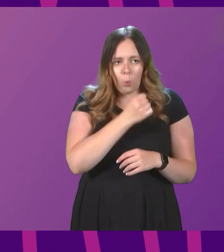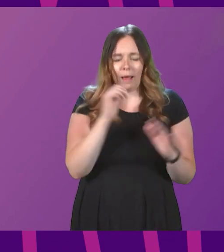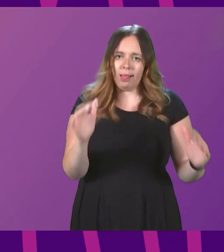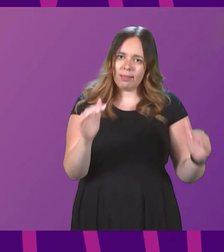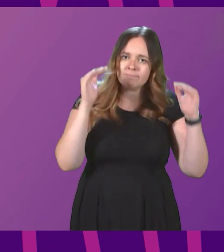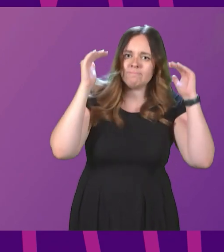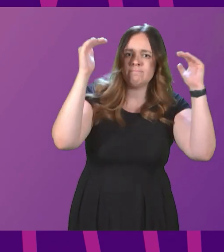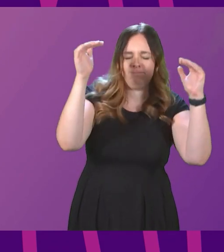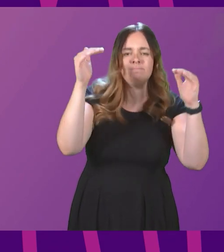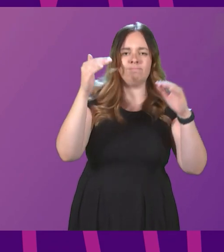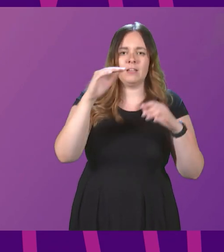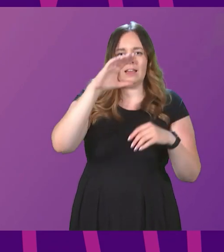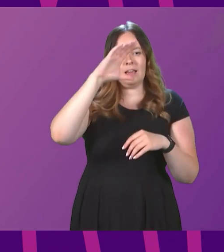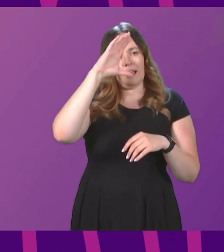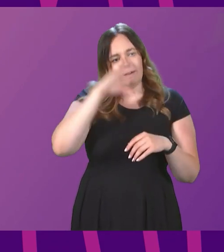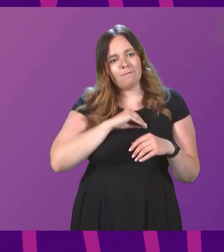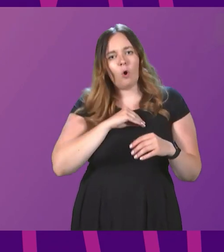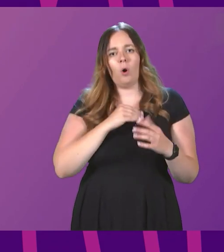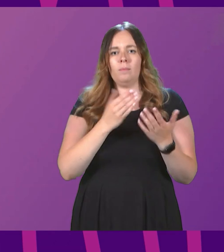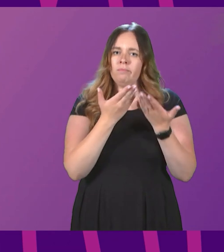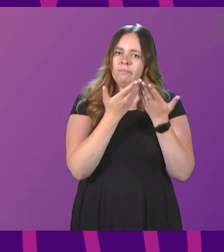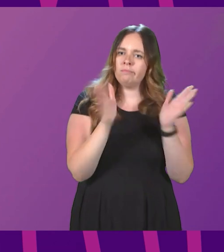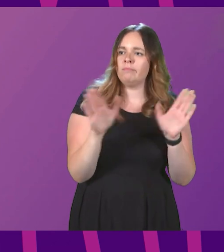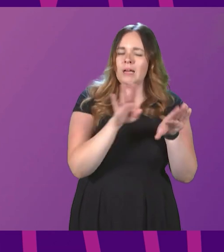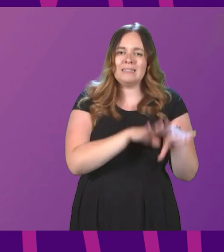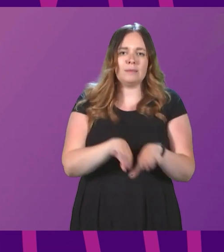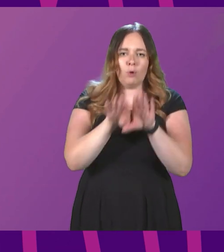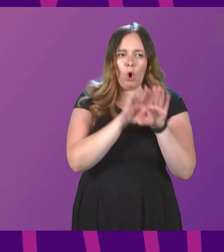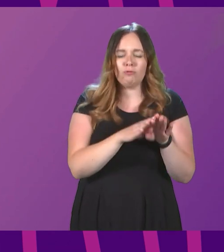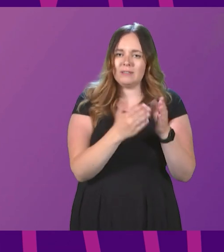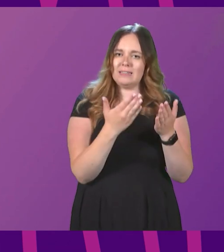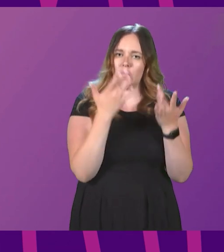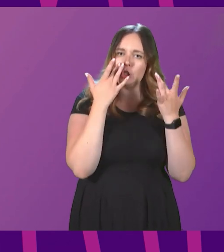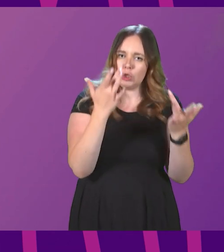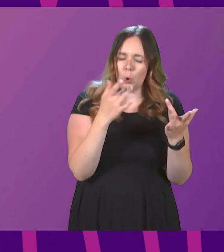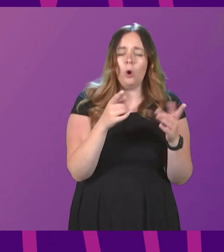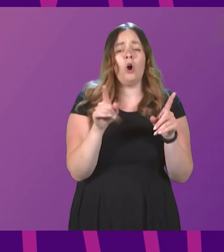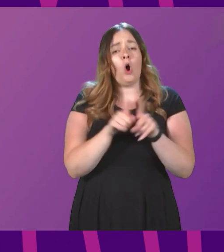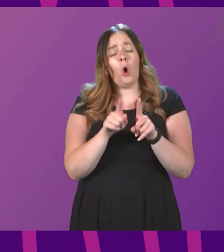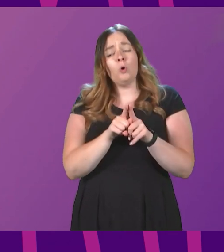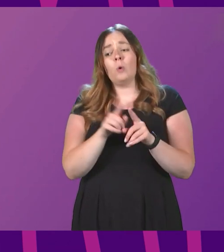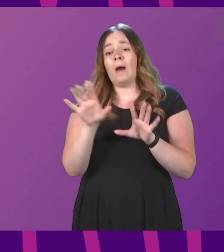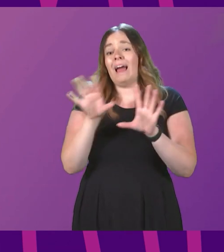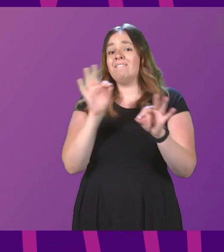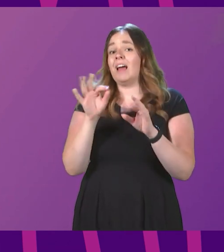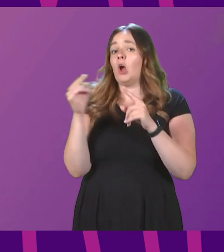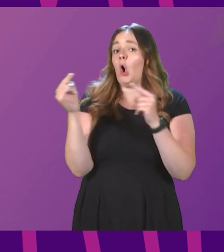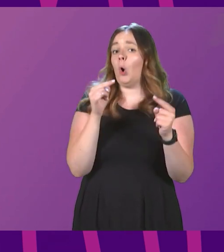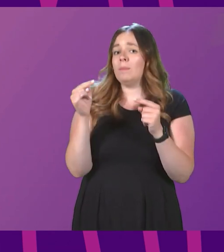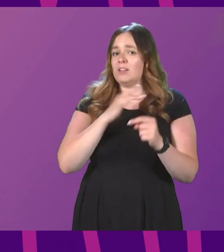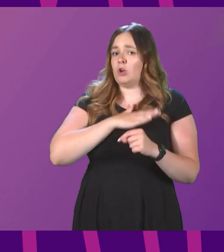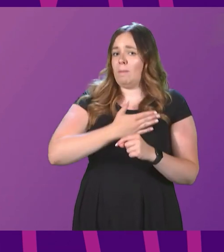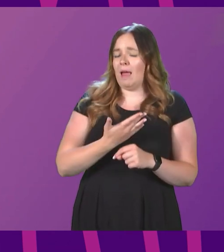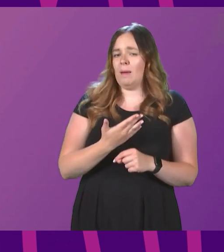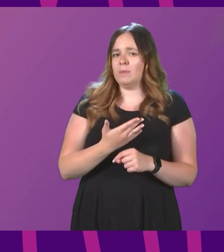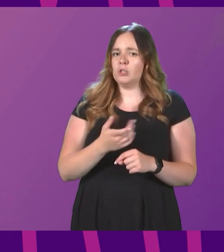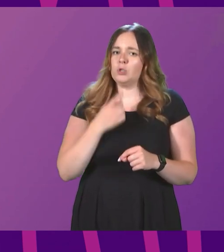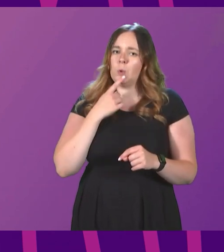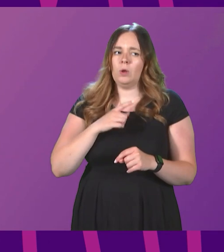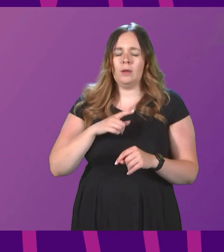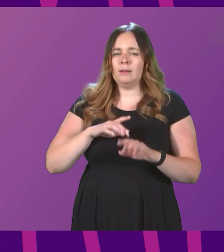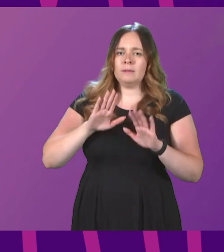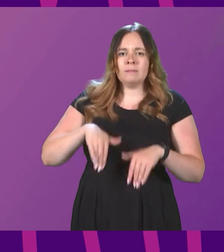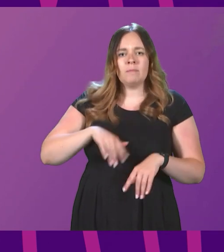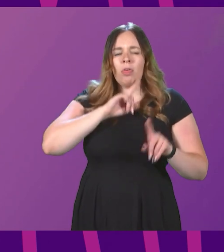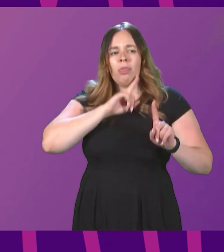the high standard and formed an example of open democracy in action. And will she again invite opposition members to drop their empty posturing against